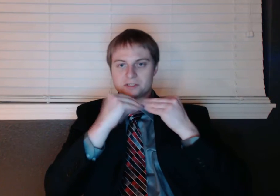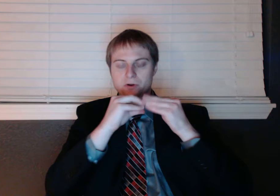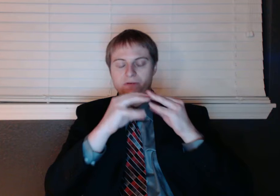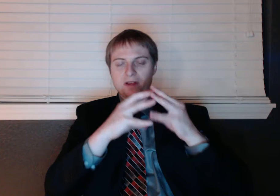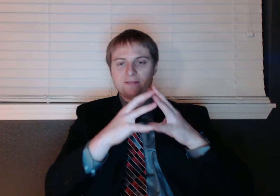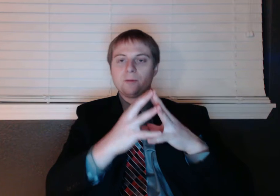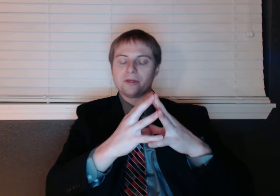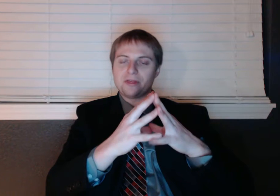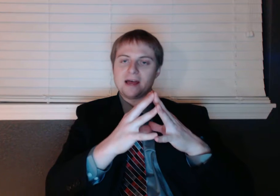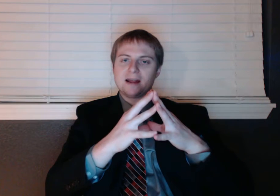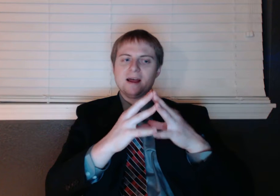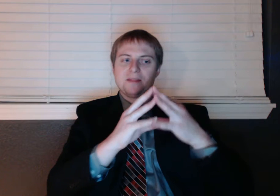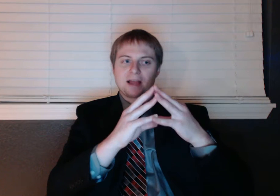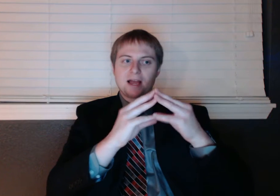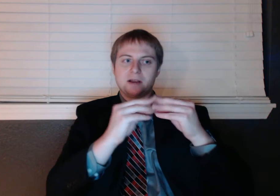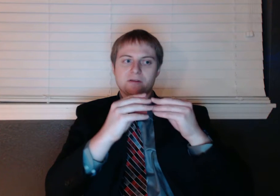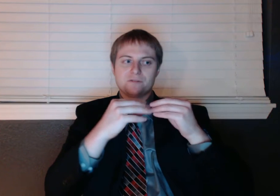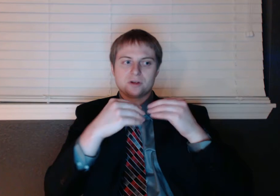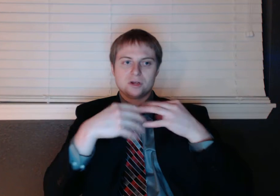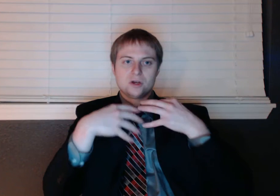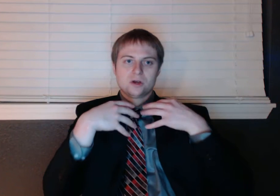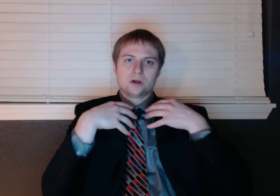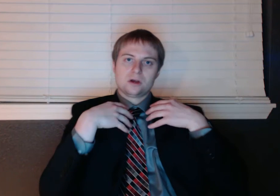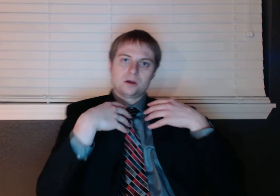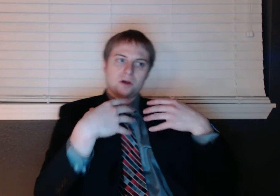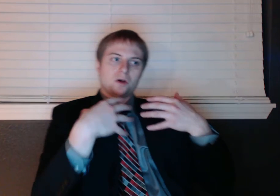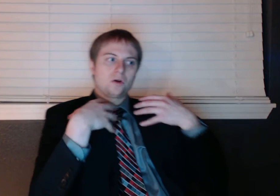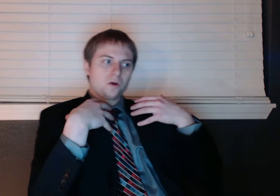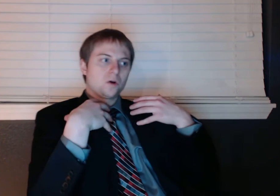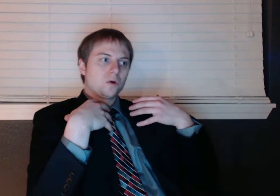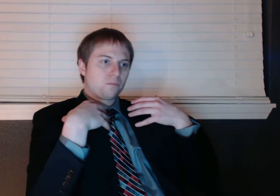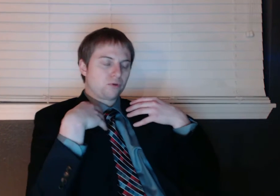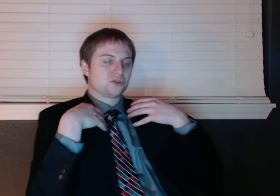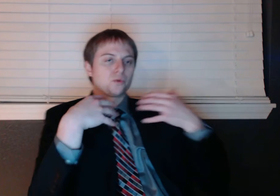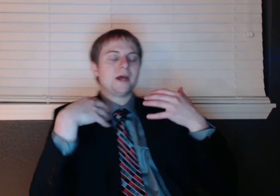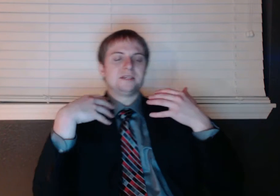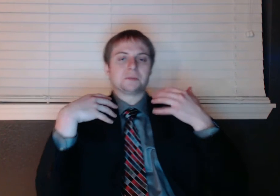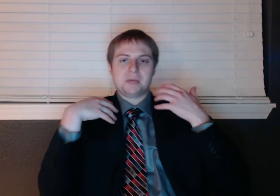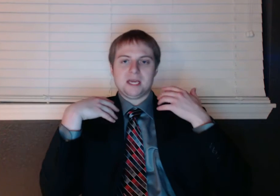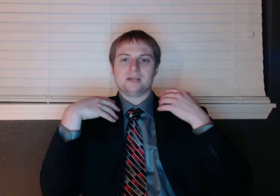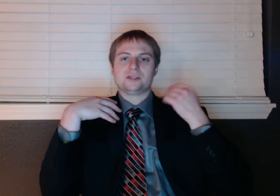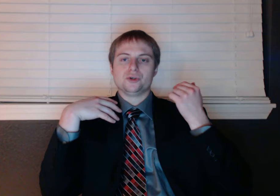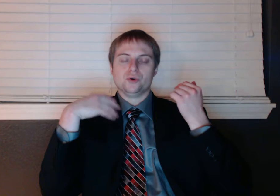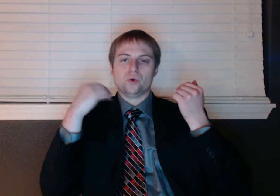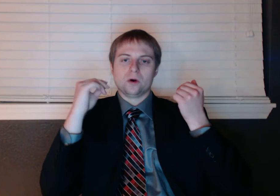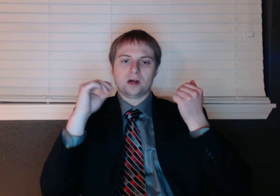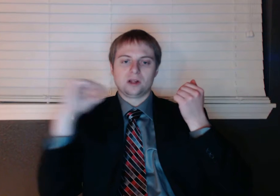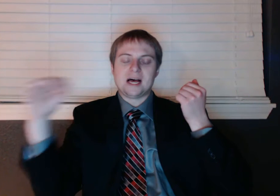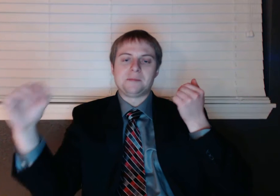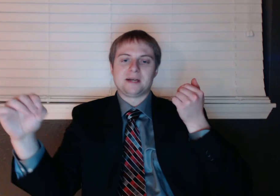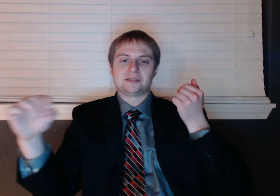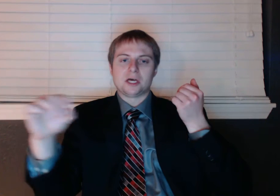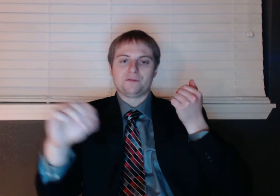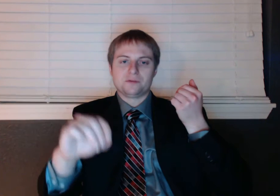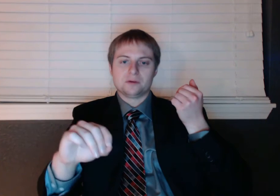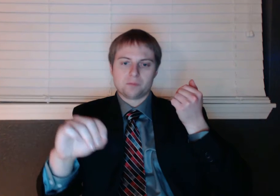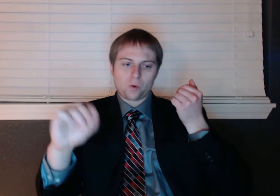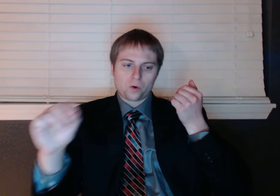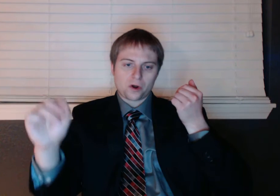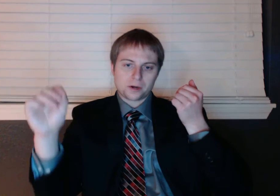conservative, and with that, that kind of persuades me to align myself more